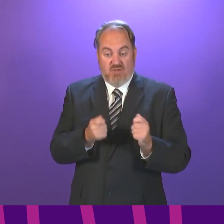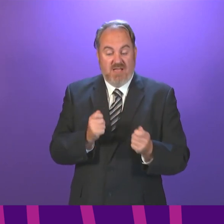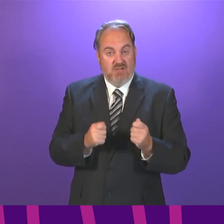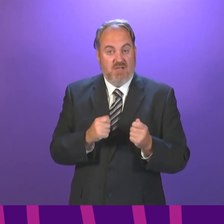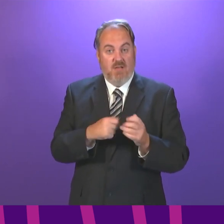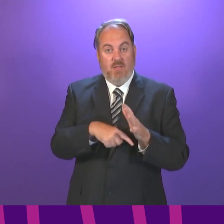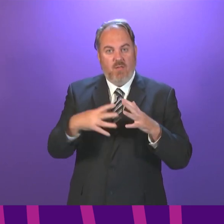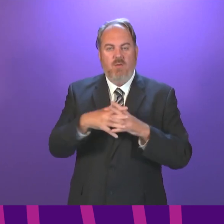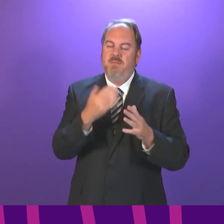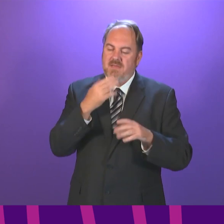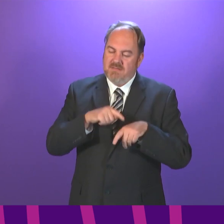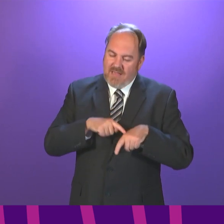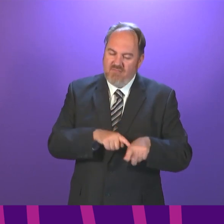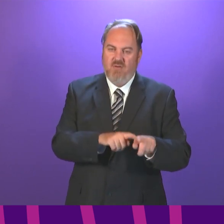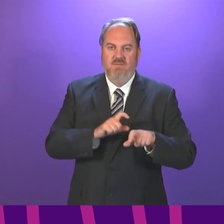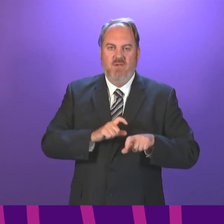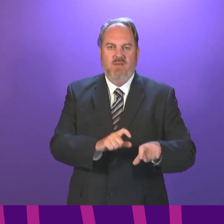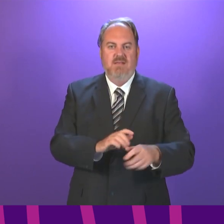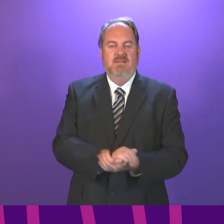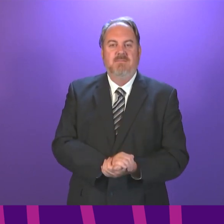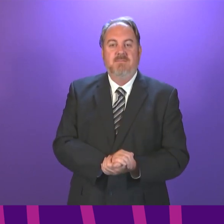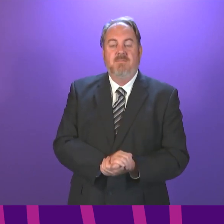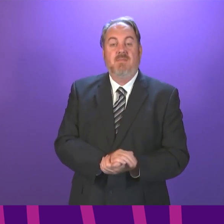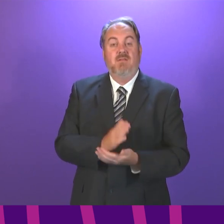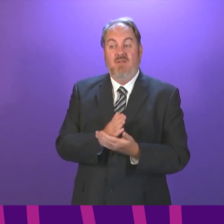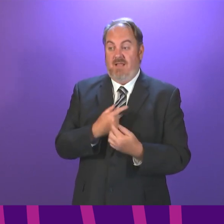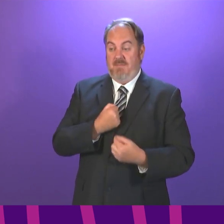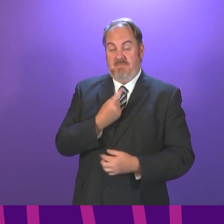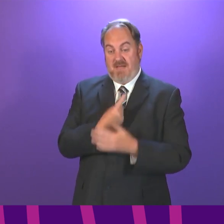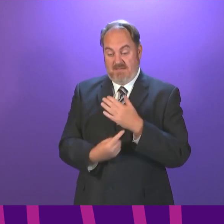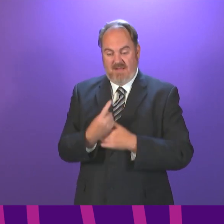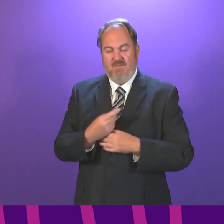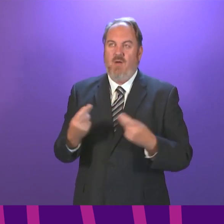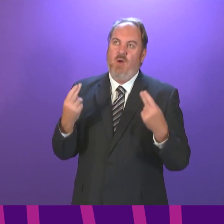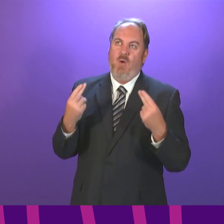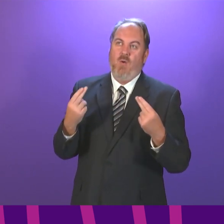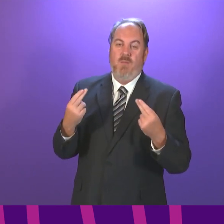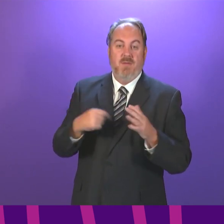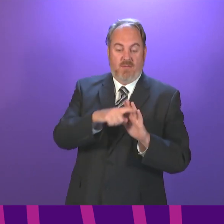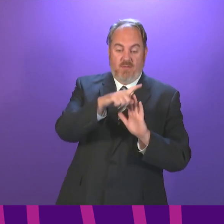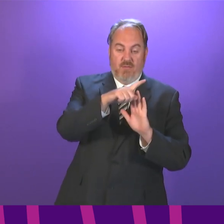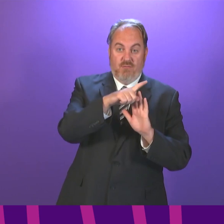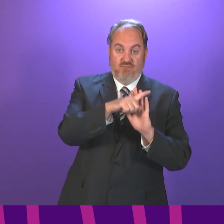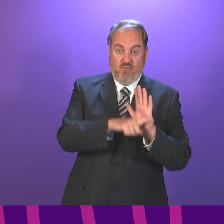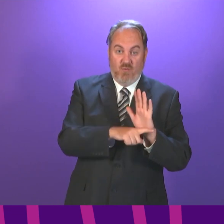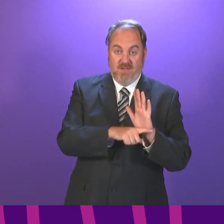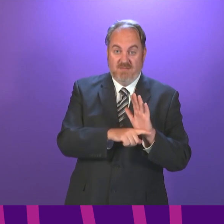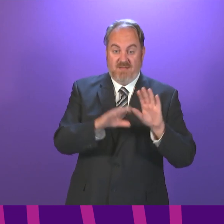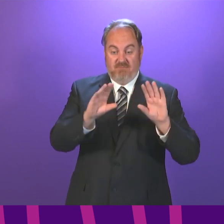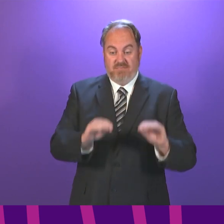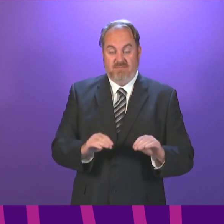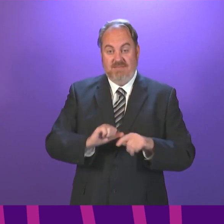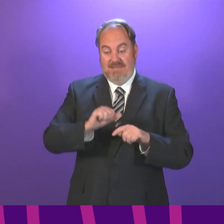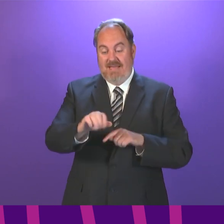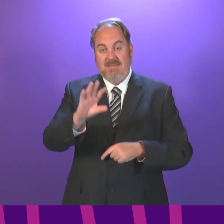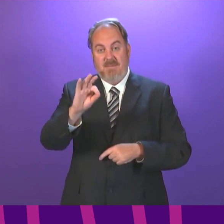get that balance right. We all hope – I know I certainly do – that the restrictions we lift next Monday will never